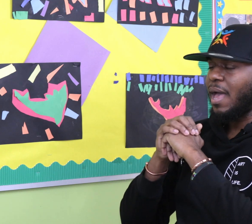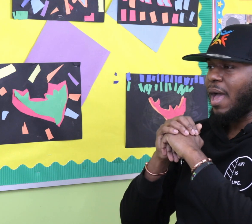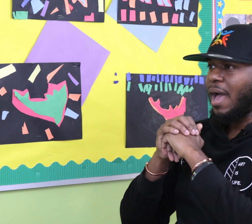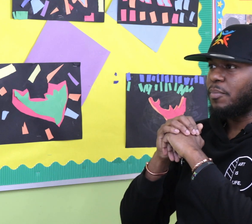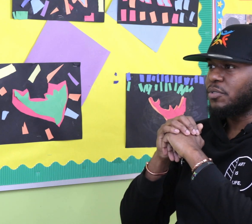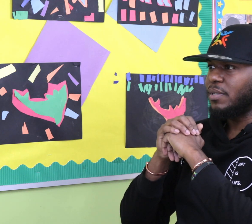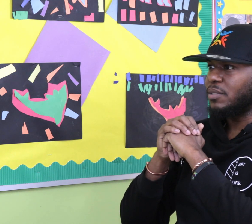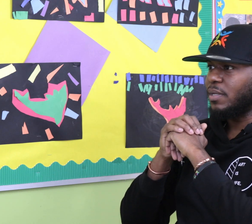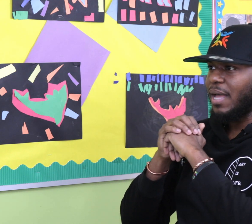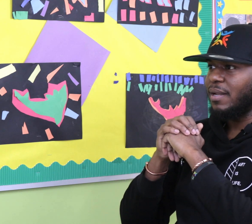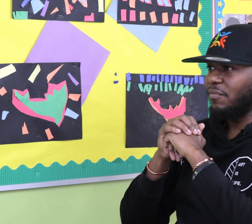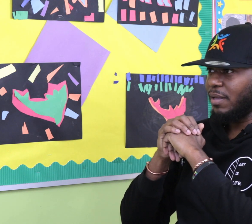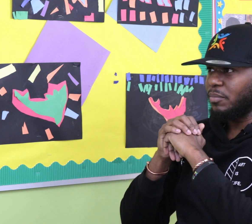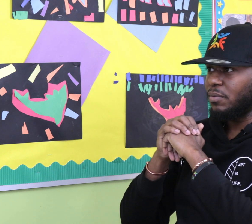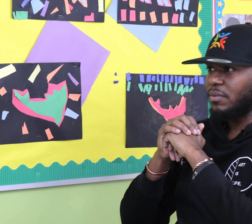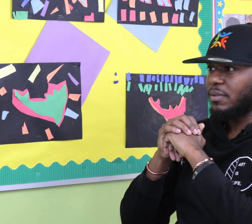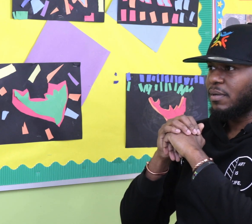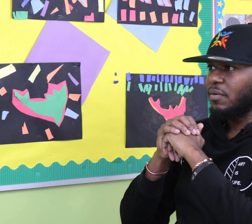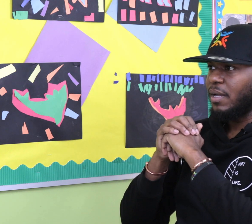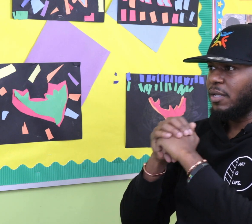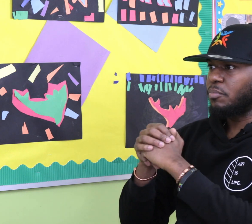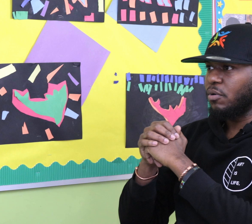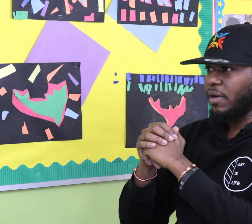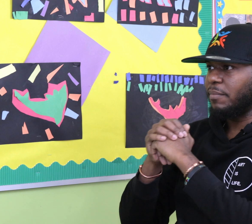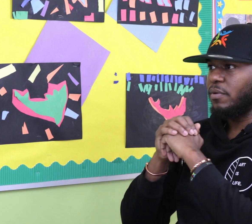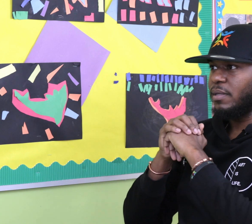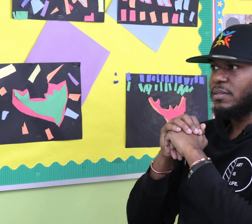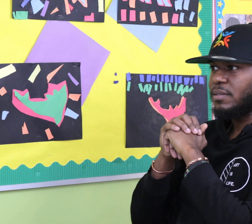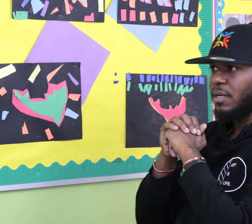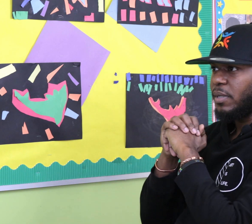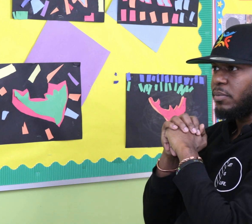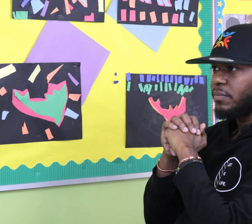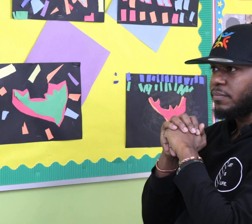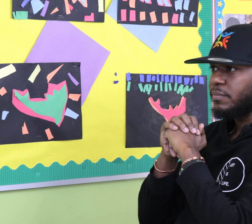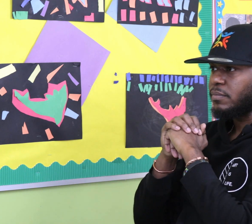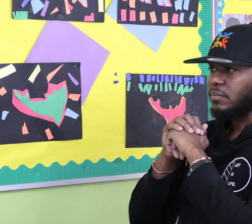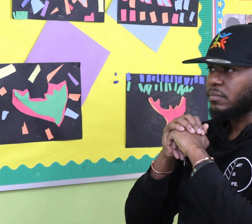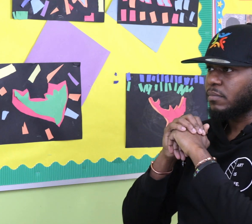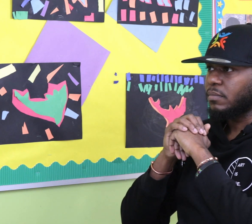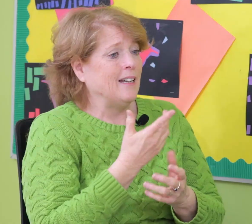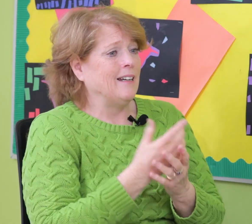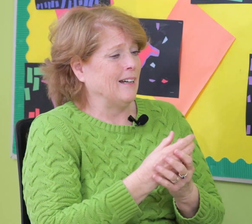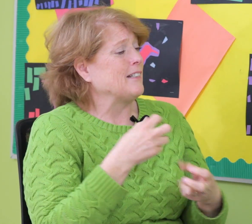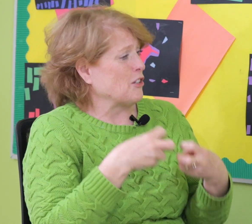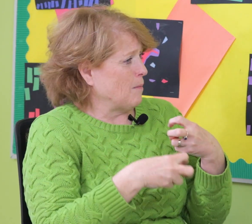opportunities were not available in your program for these young people? I think that would be detrimental